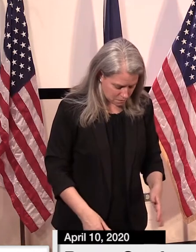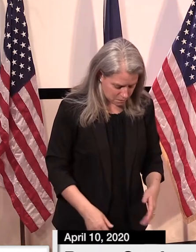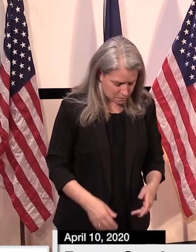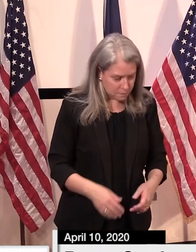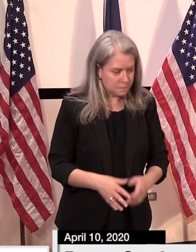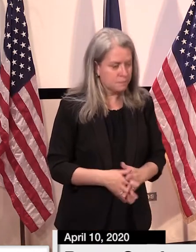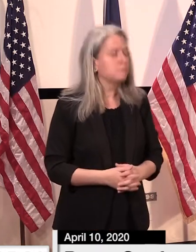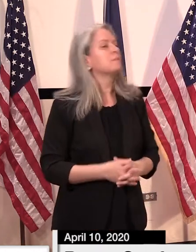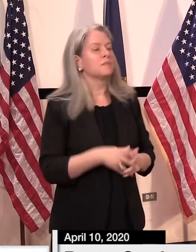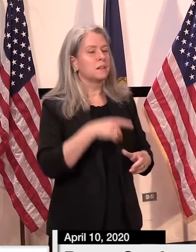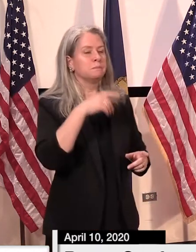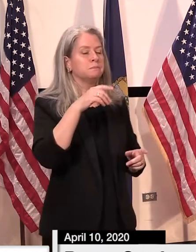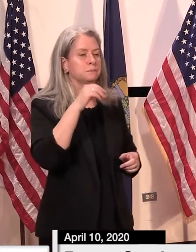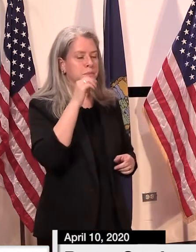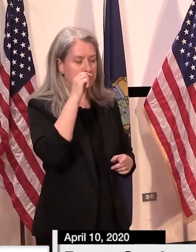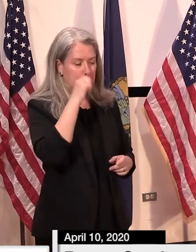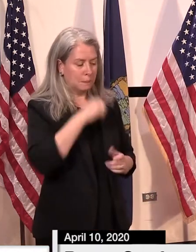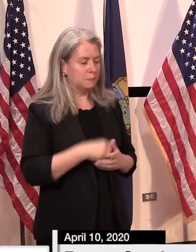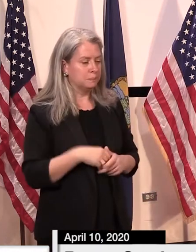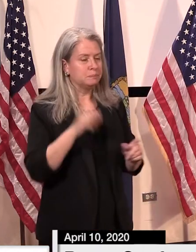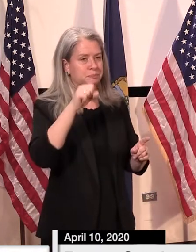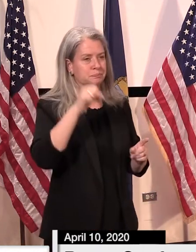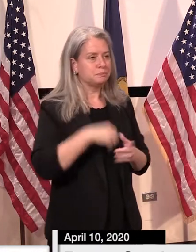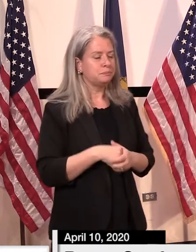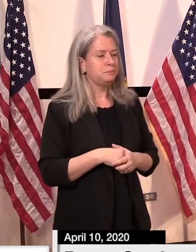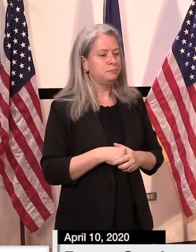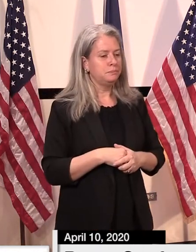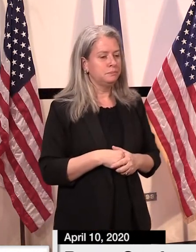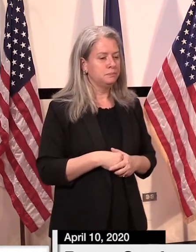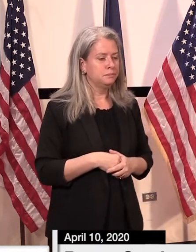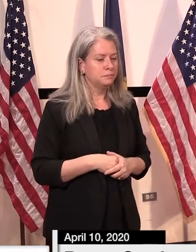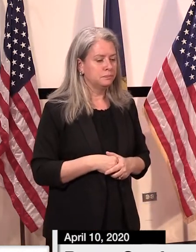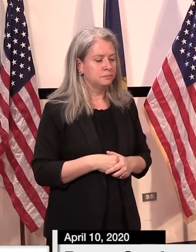Star six to unmute you. Hi, can you hear? Yes, go ahead. Yeah, sorry about that.